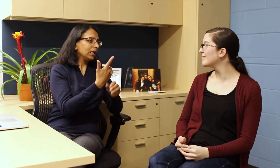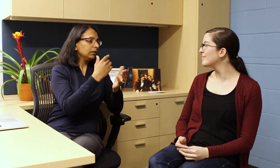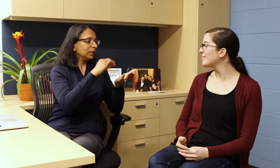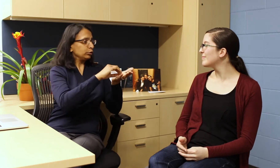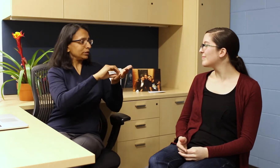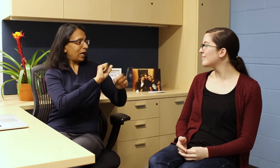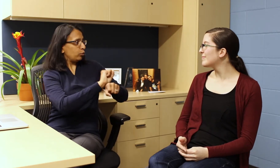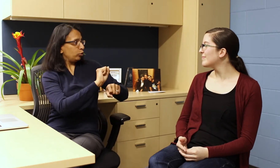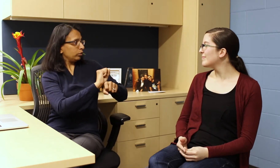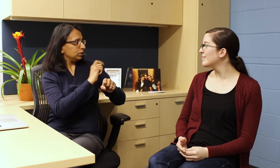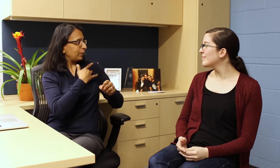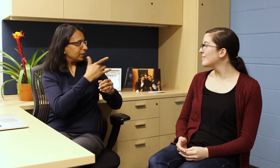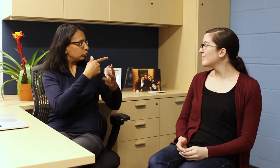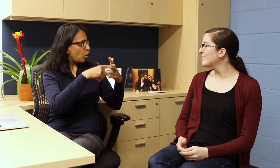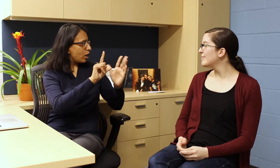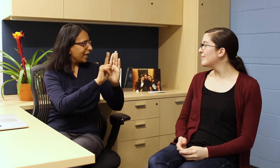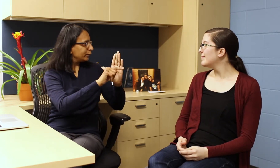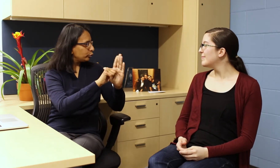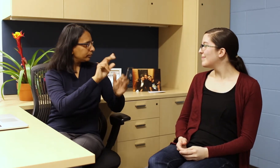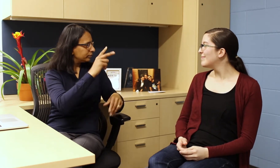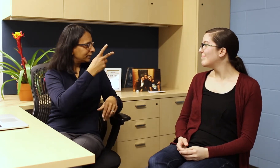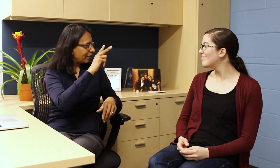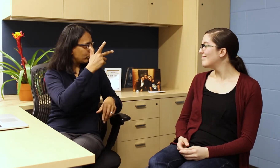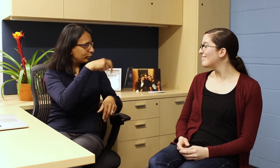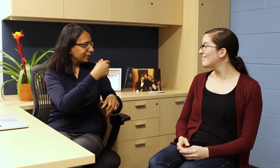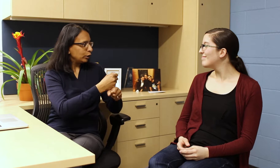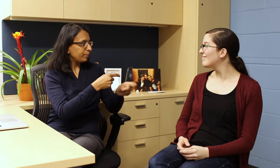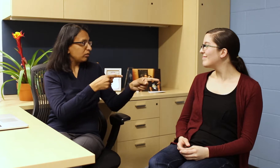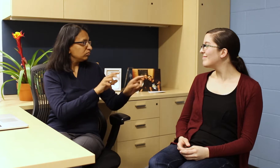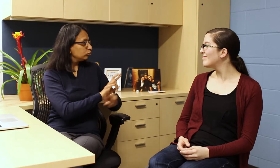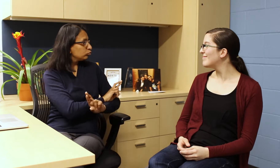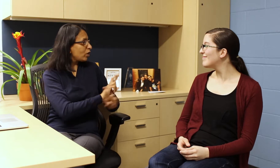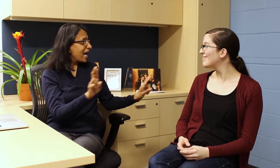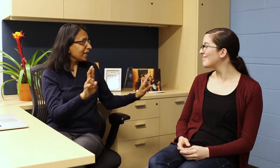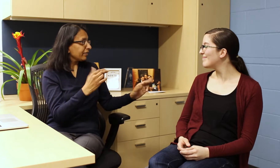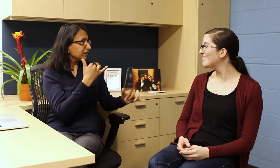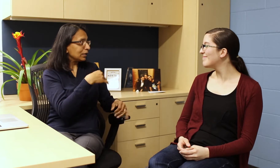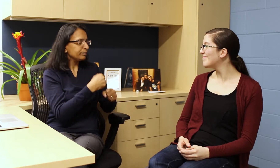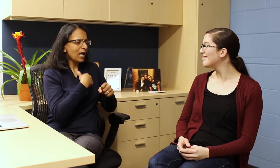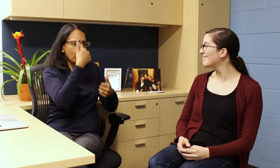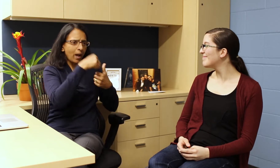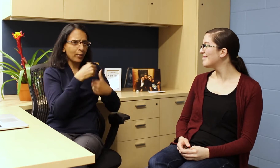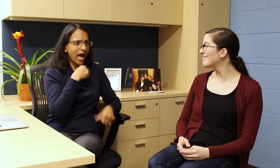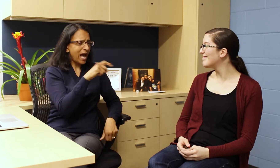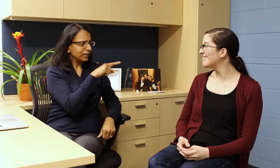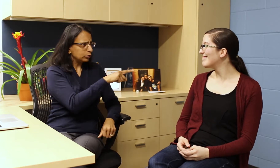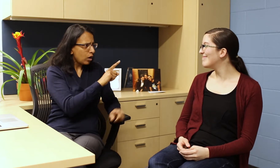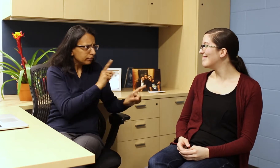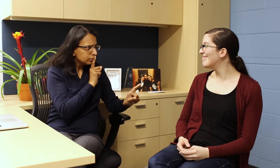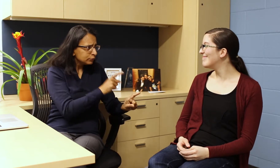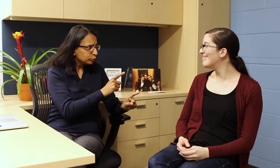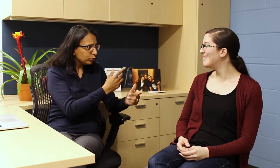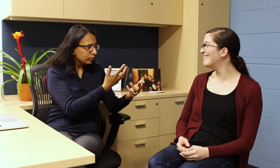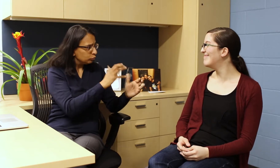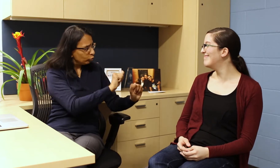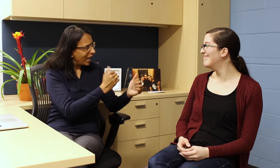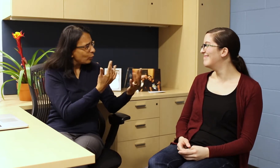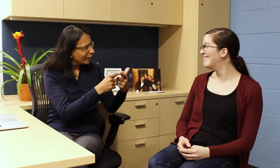Dissertation work typically doesn't start until later during the second or third year, but you were ready. I remember asking you if you were sure and suggested maybe waiting until next year, but you